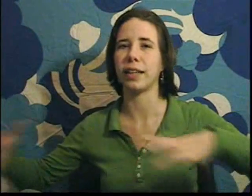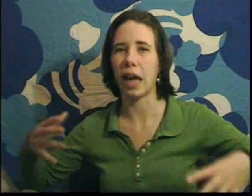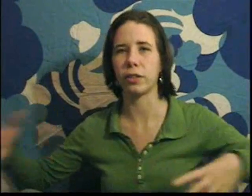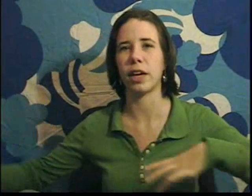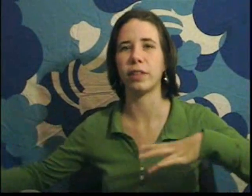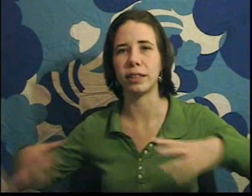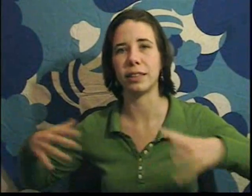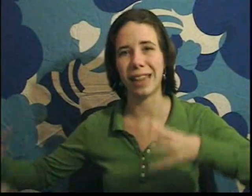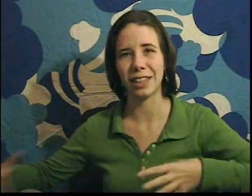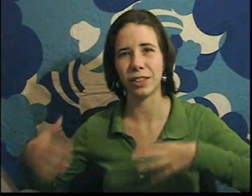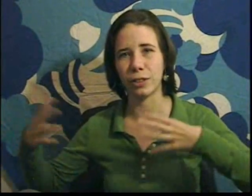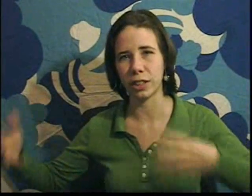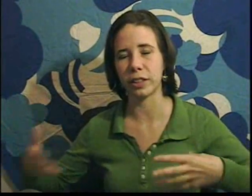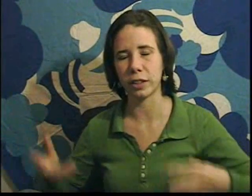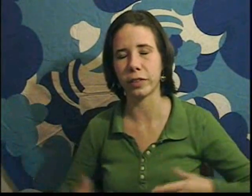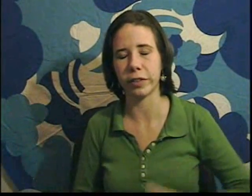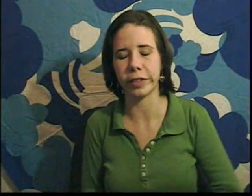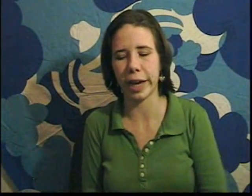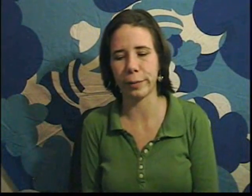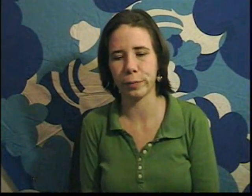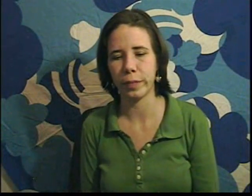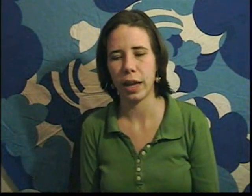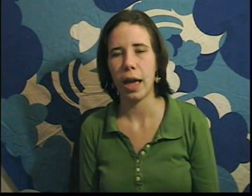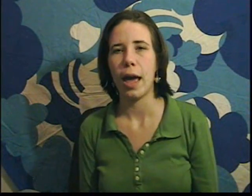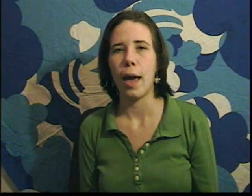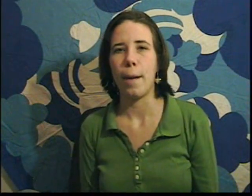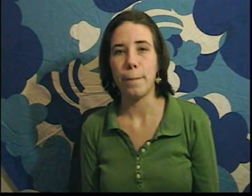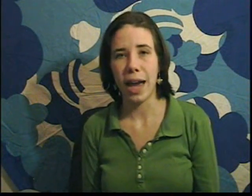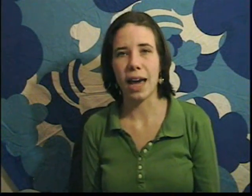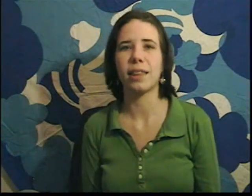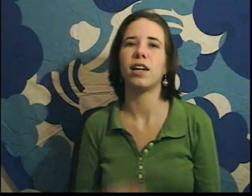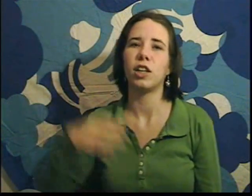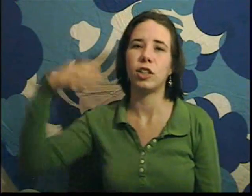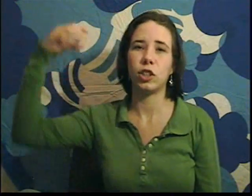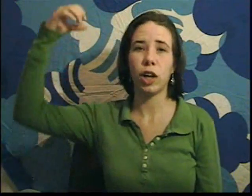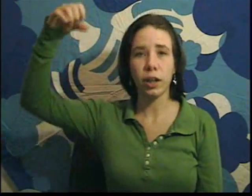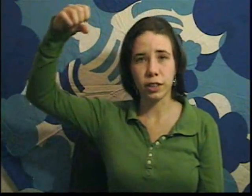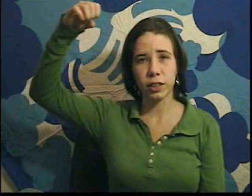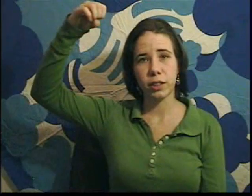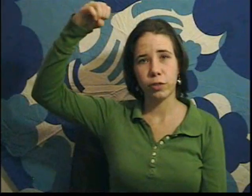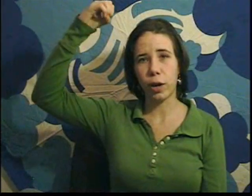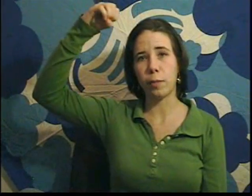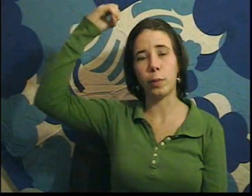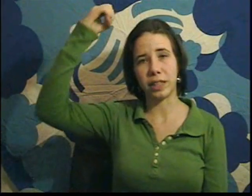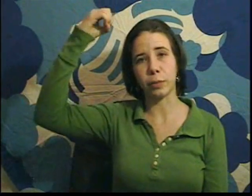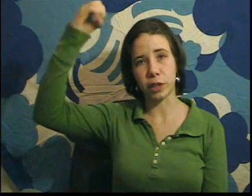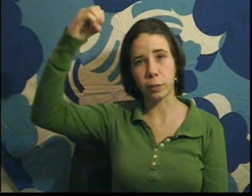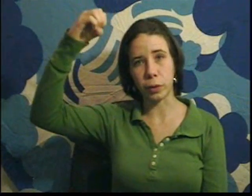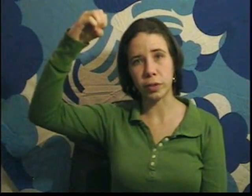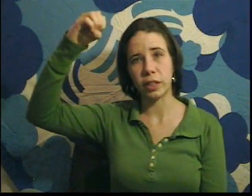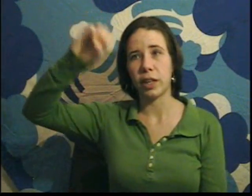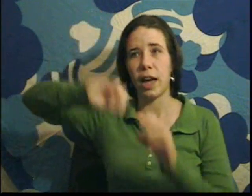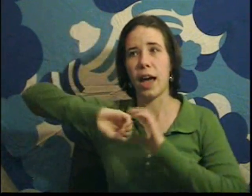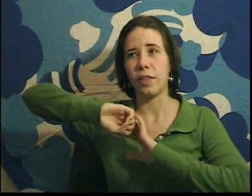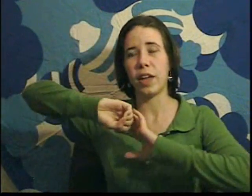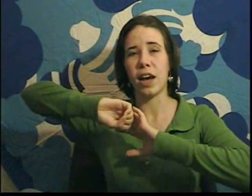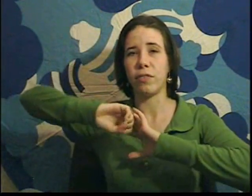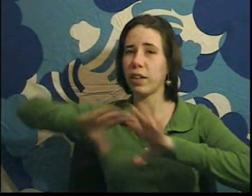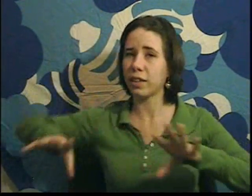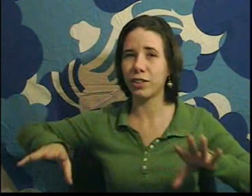it gathers evidence and tests those theories over and over again. Math starts from basic principles that have nothing